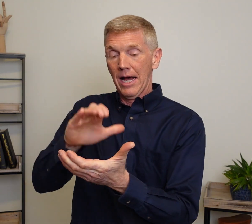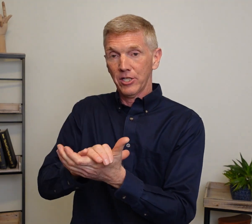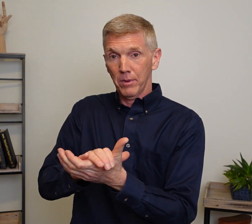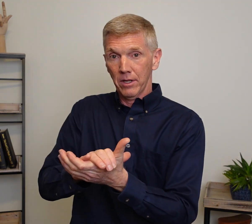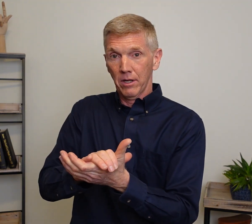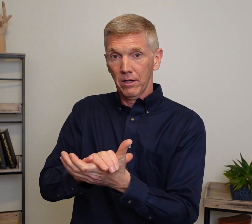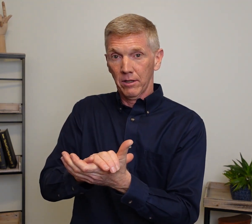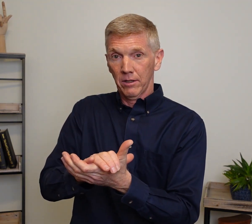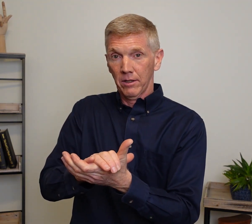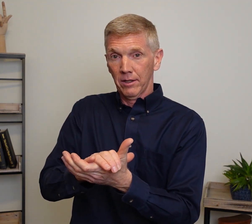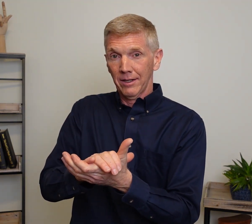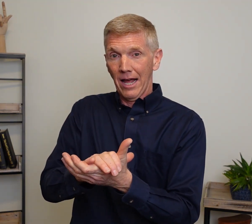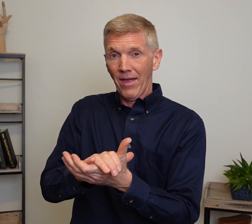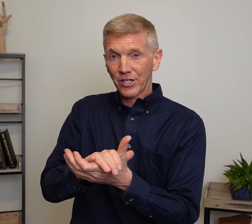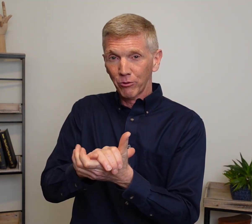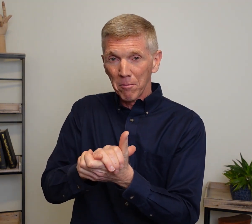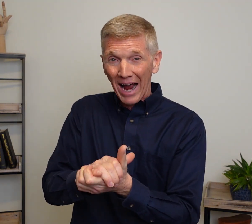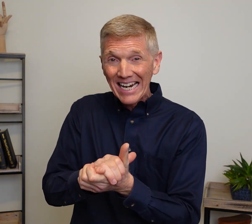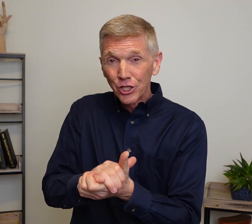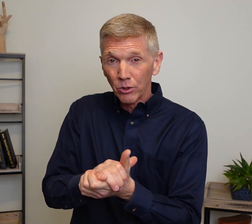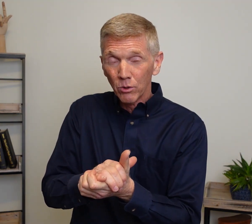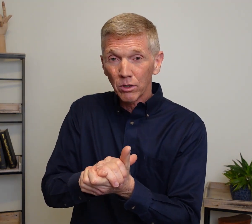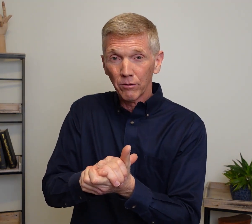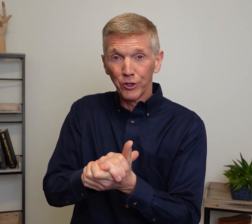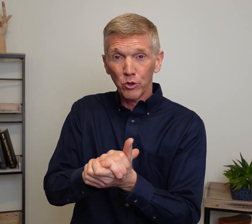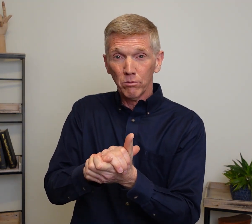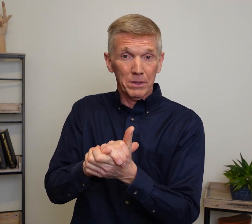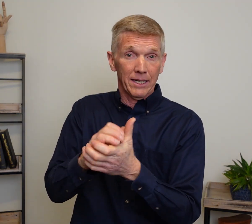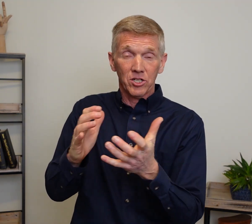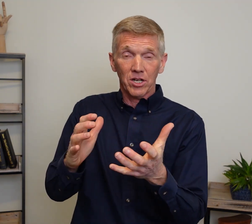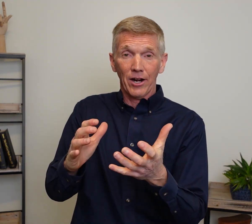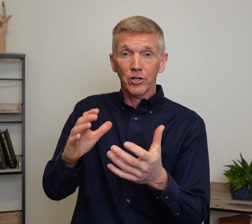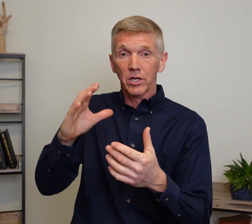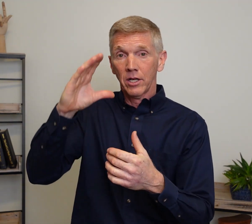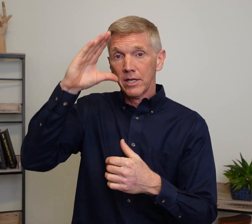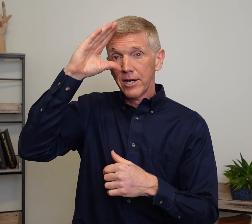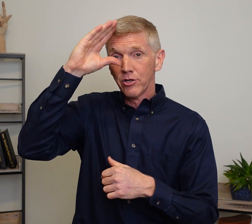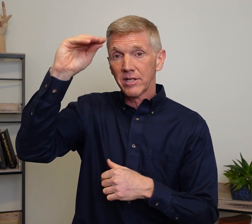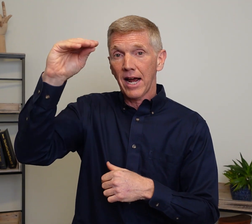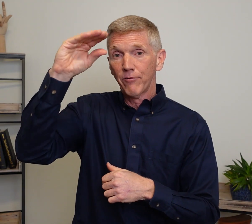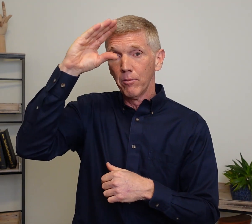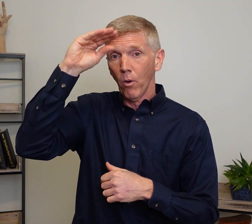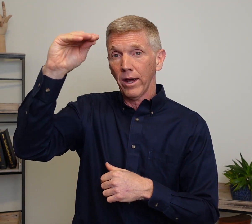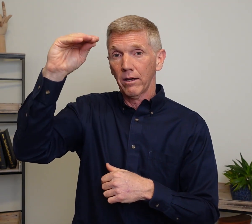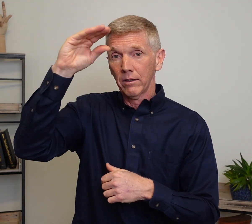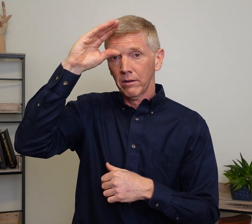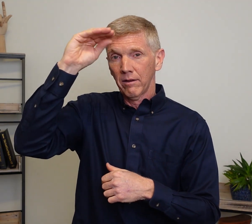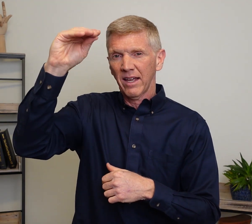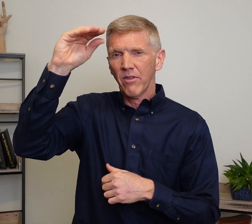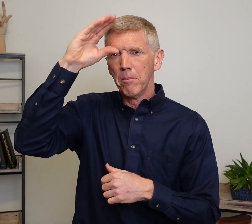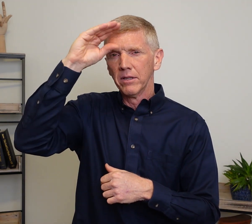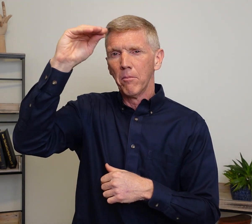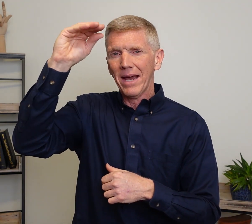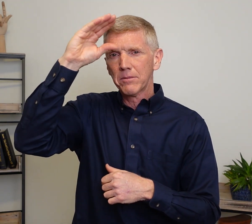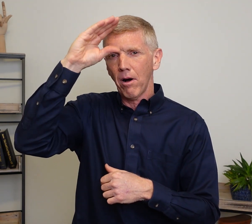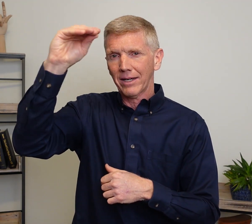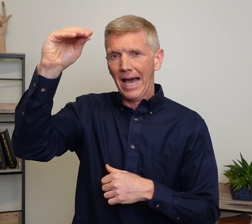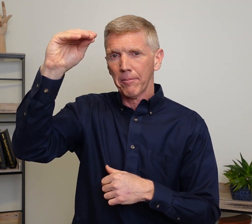Husband. Now that should remind you. For you beginning signers. Here's the sign for boy. Think of the bill of a baseball cap.